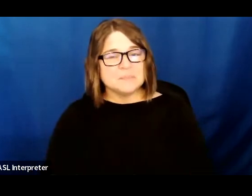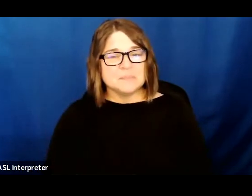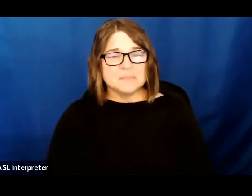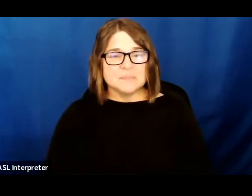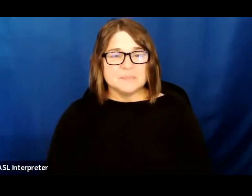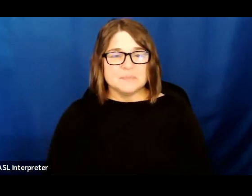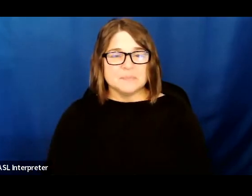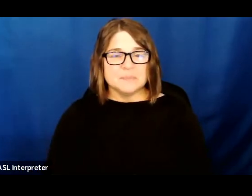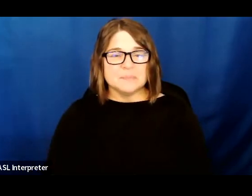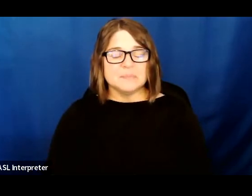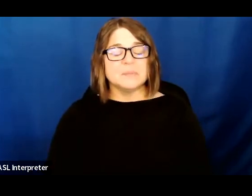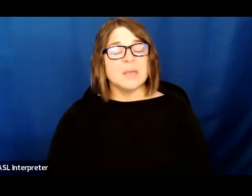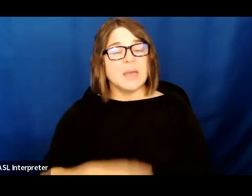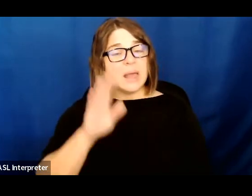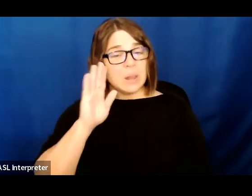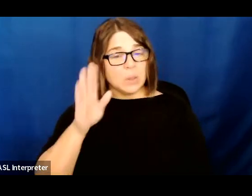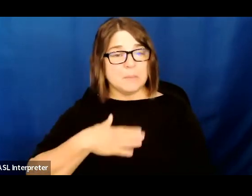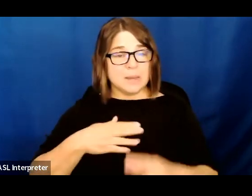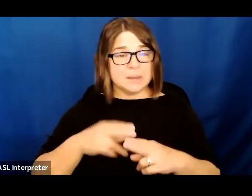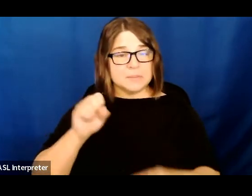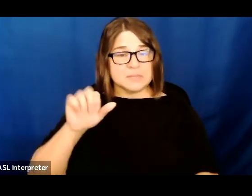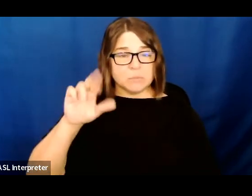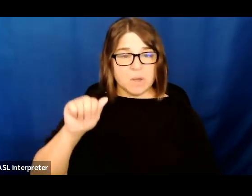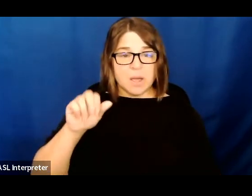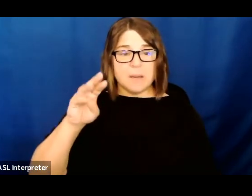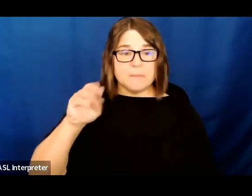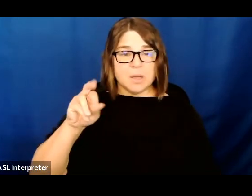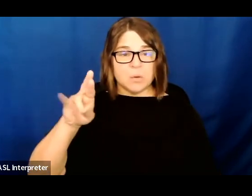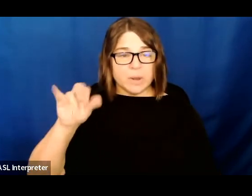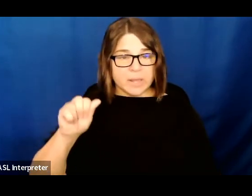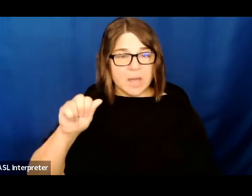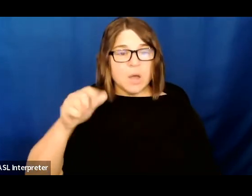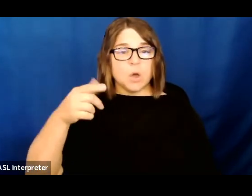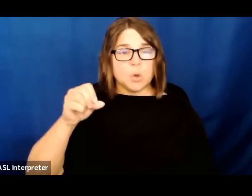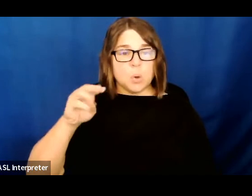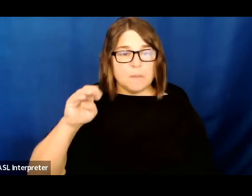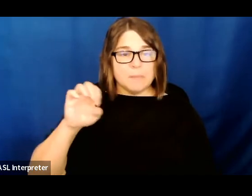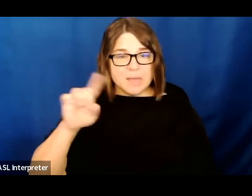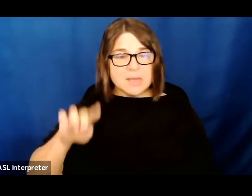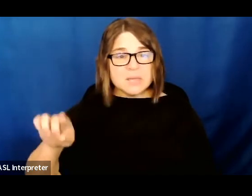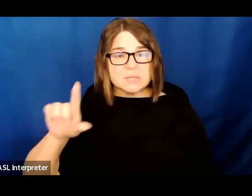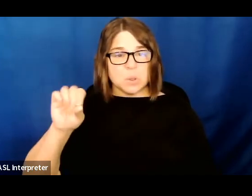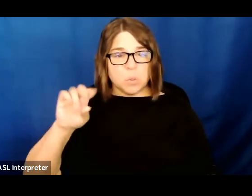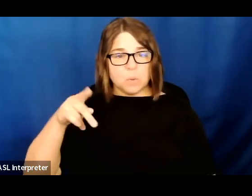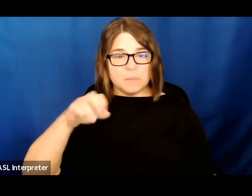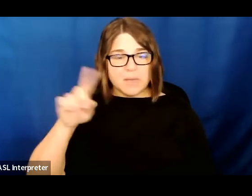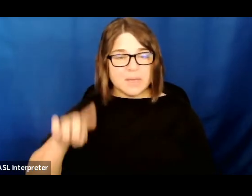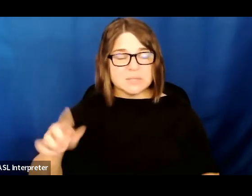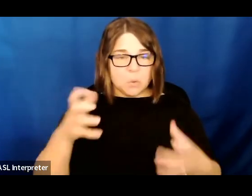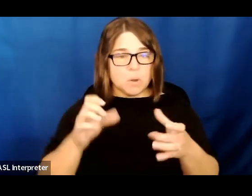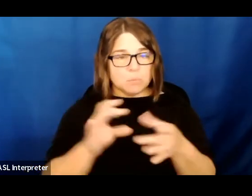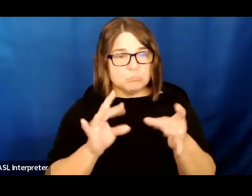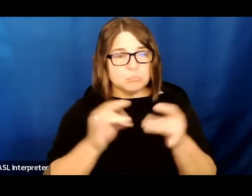Hello, my name is Sarah Maria Gomez Lopez. I want to speak today about what this decision means to me